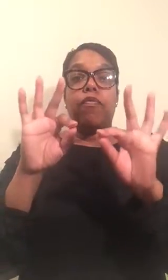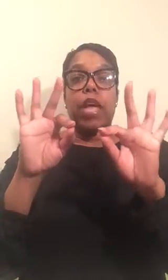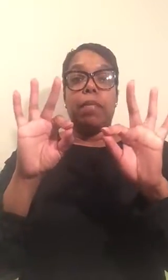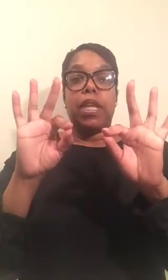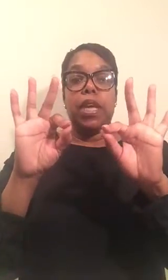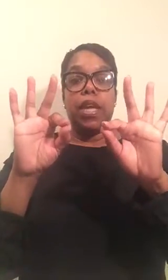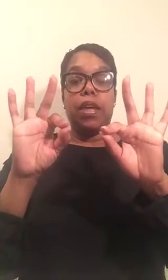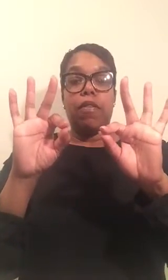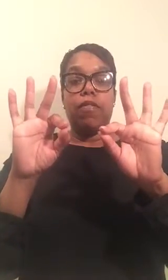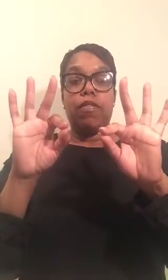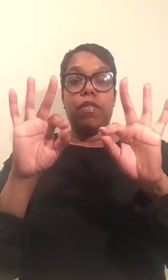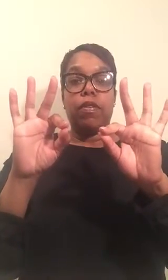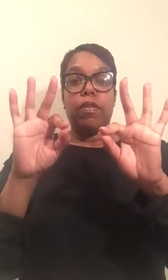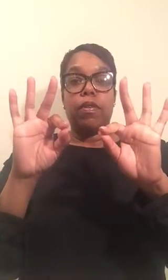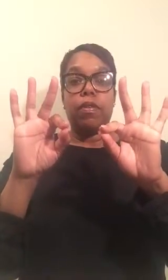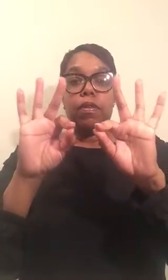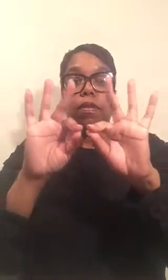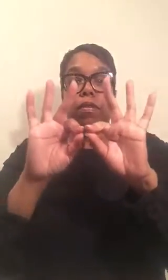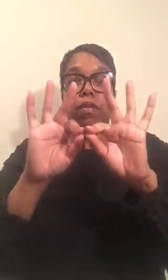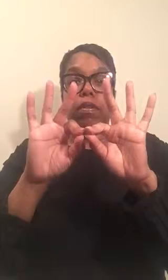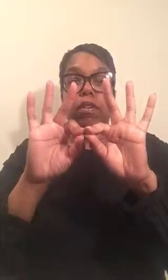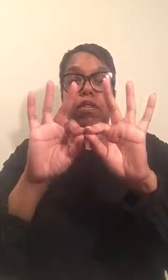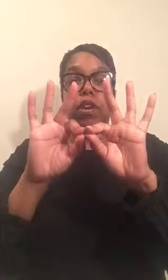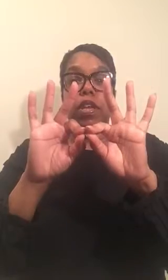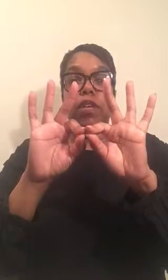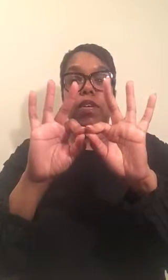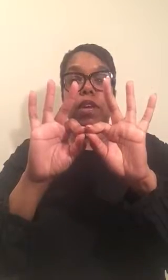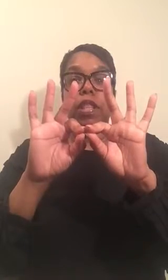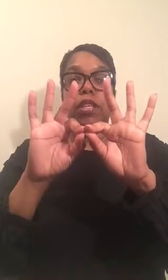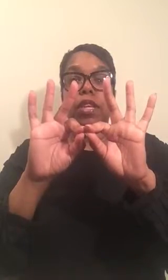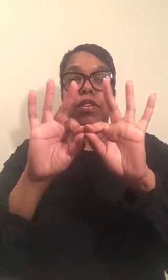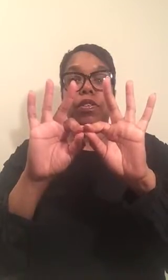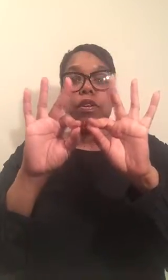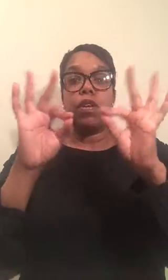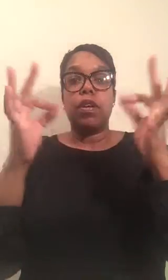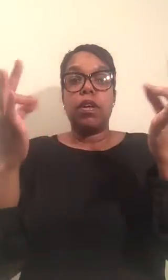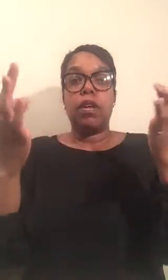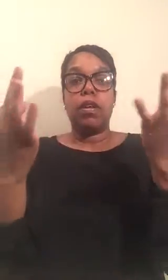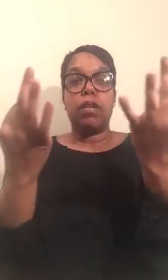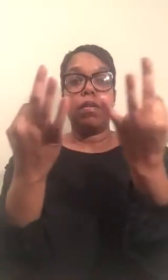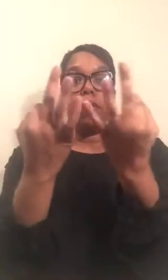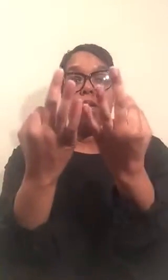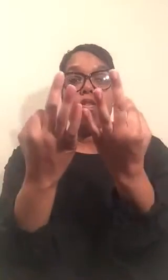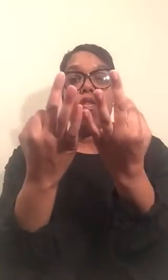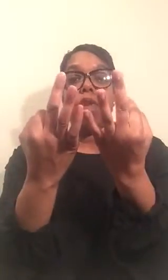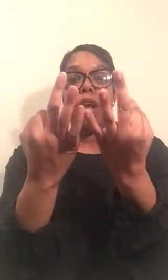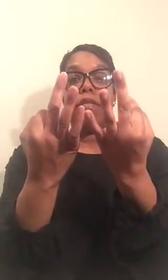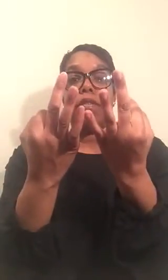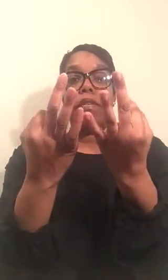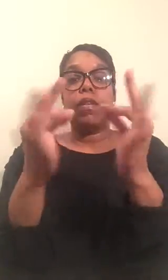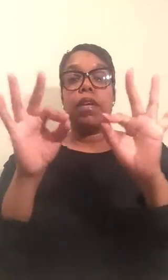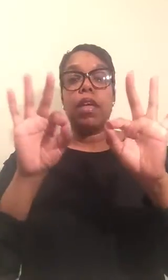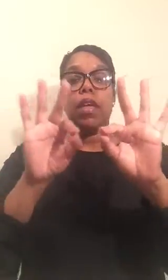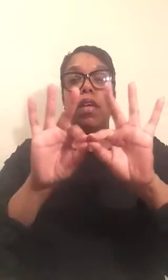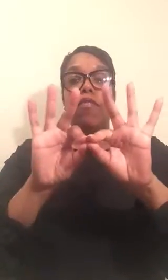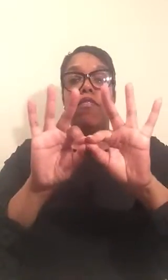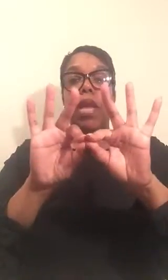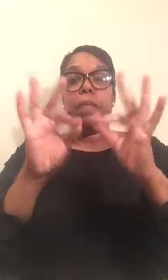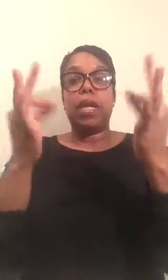Family. F. Start here. In the center. Go around. Family.